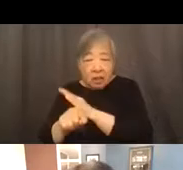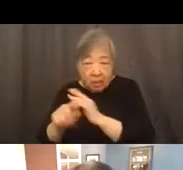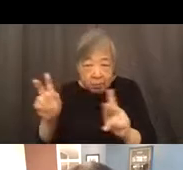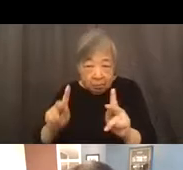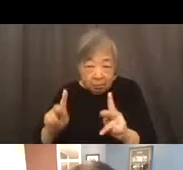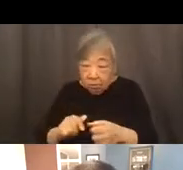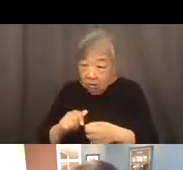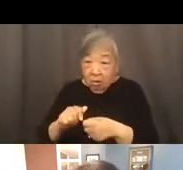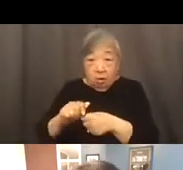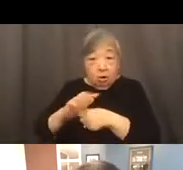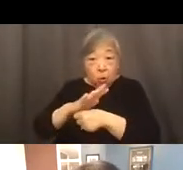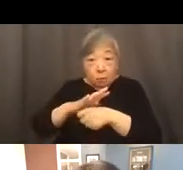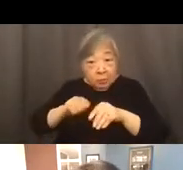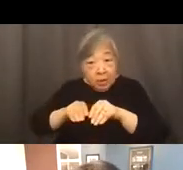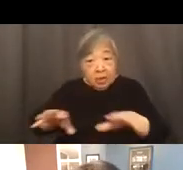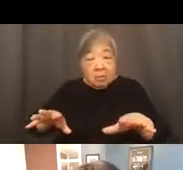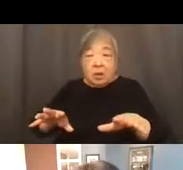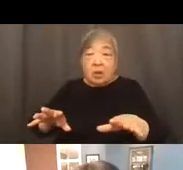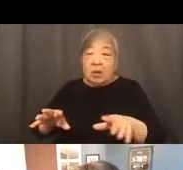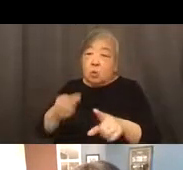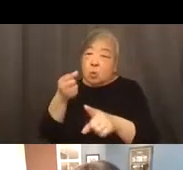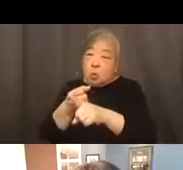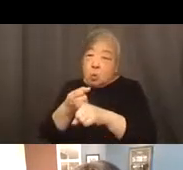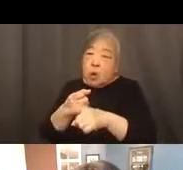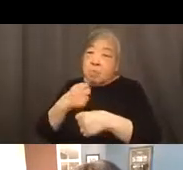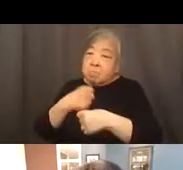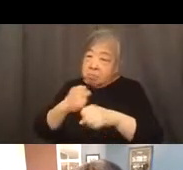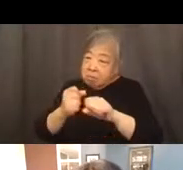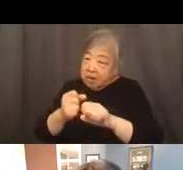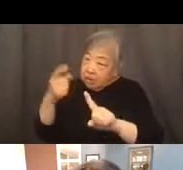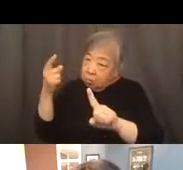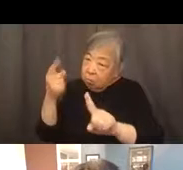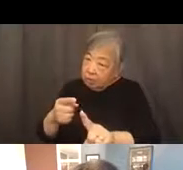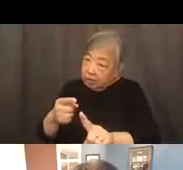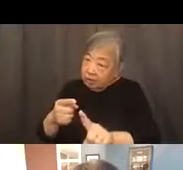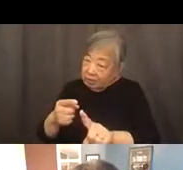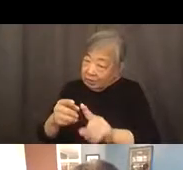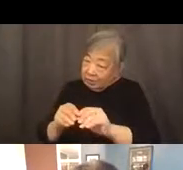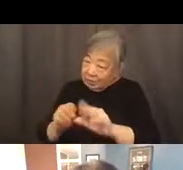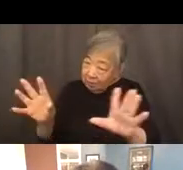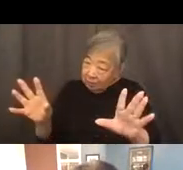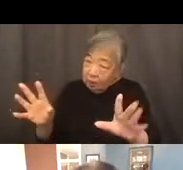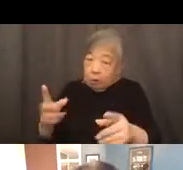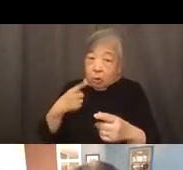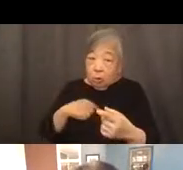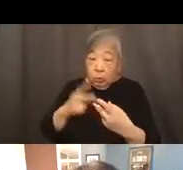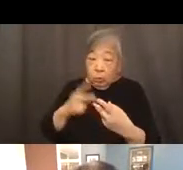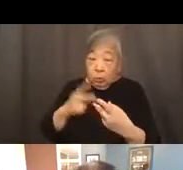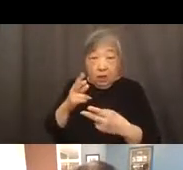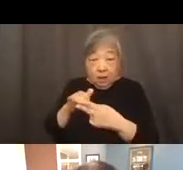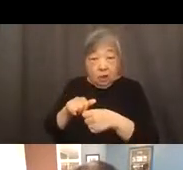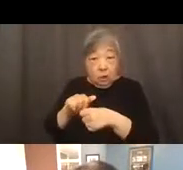really makes this point live right we're seeing. We're that COVID